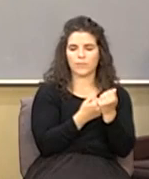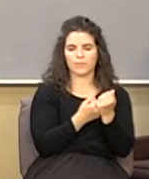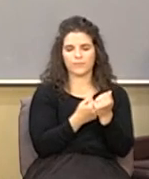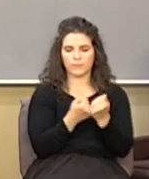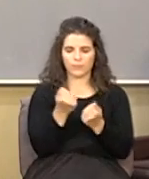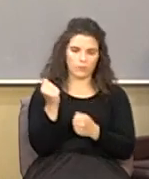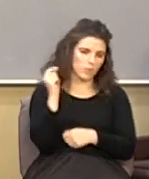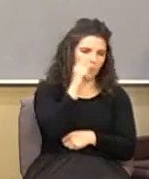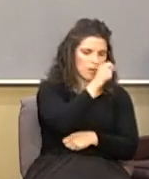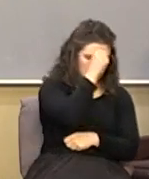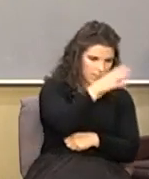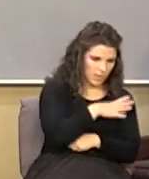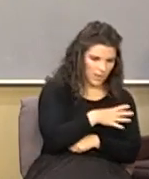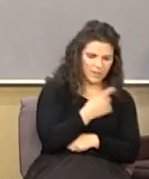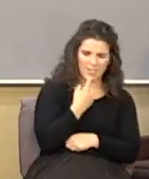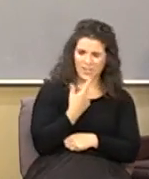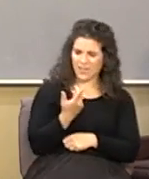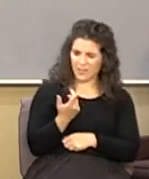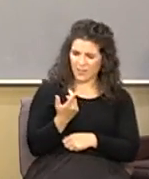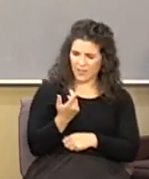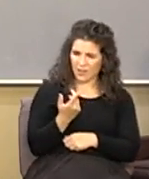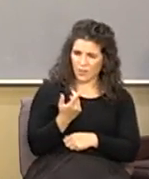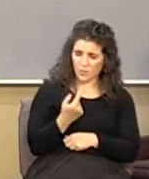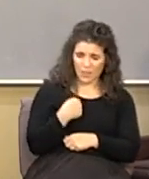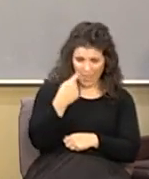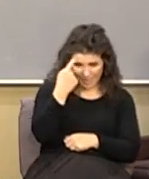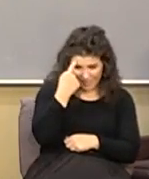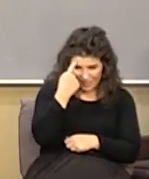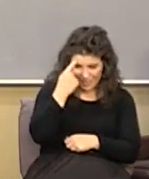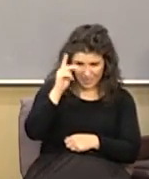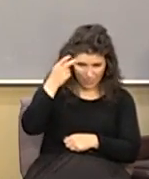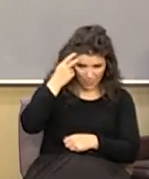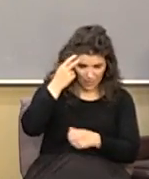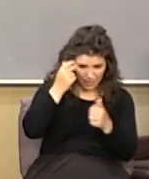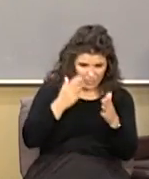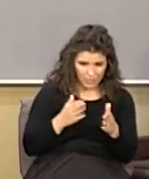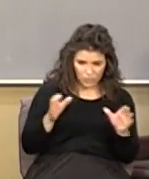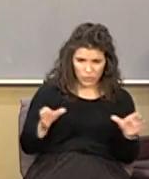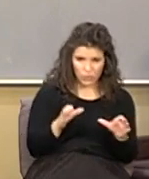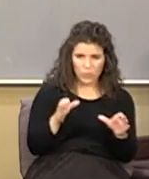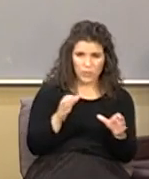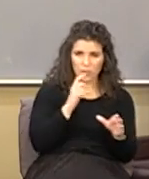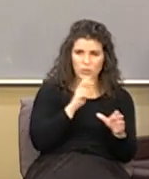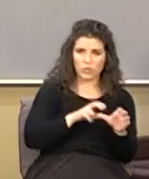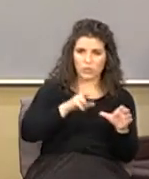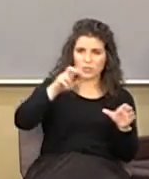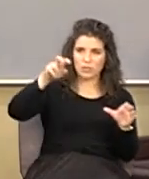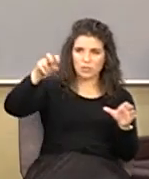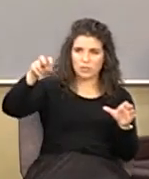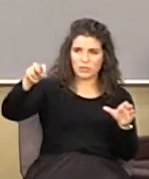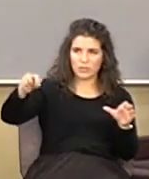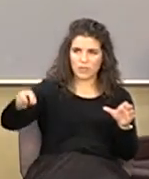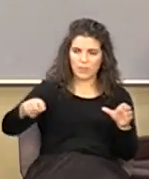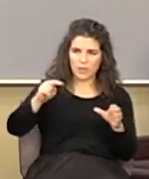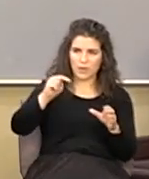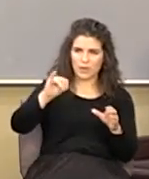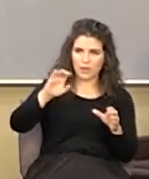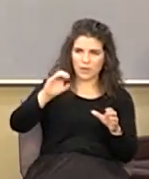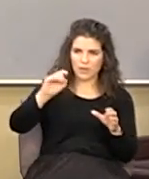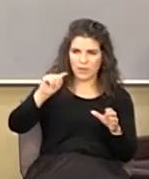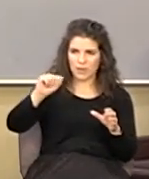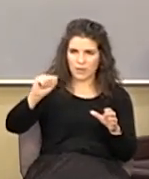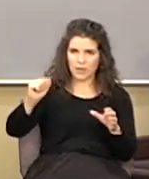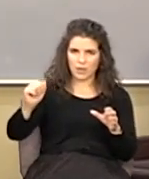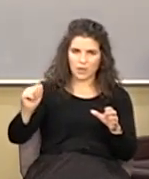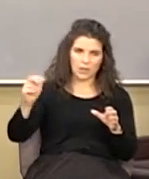about it and he says well I think that what the politicians are doing is they're stepping in the stuff that Nikita Khrushchev was stepping